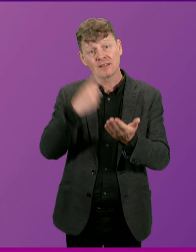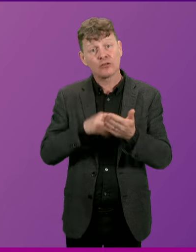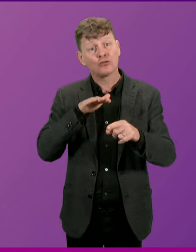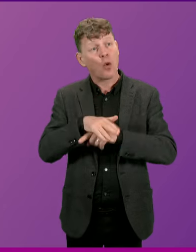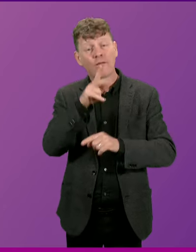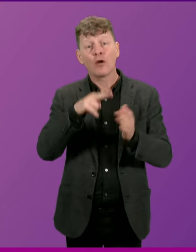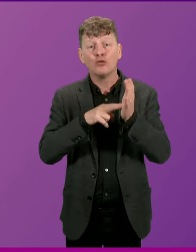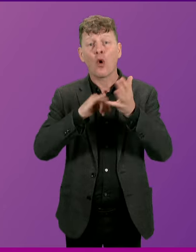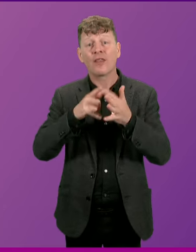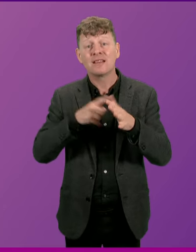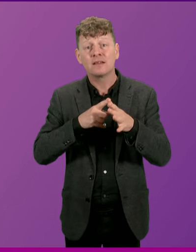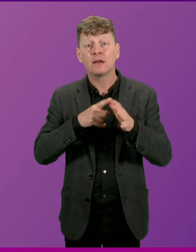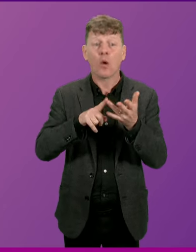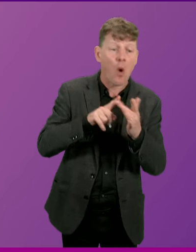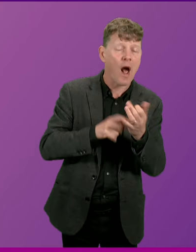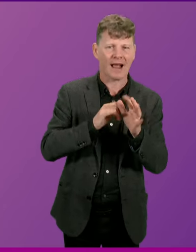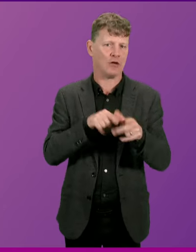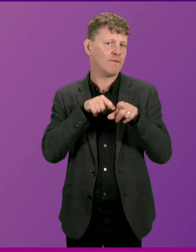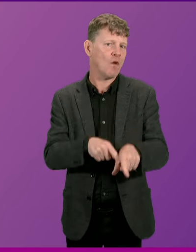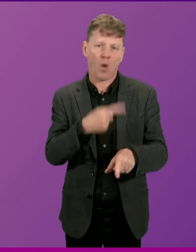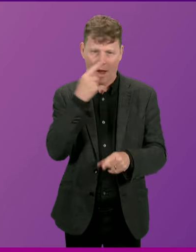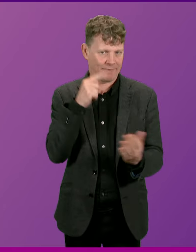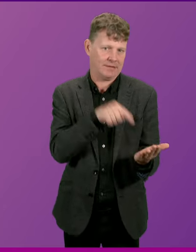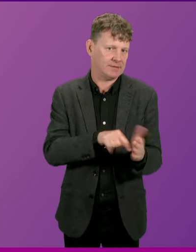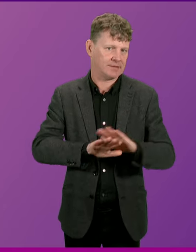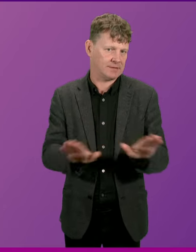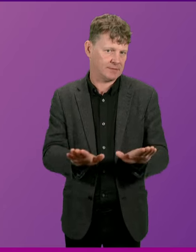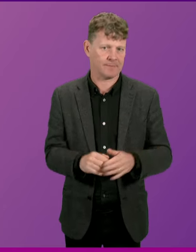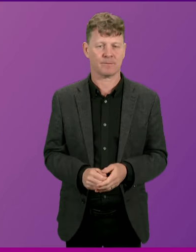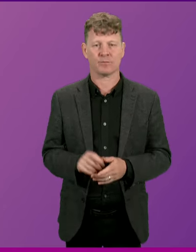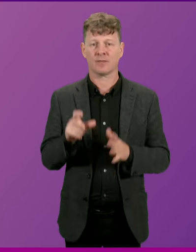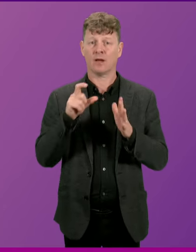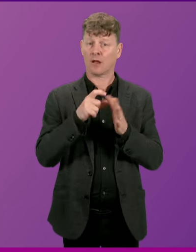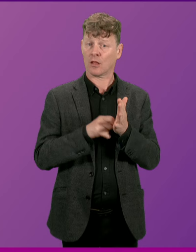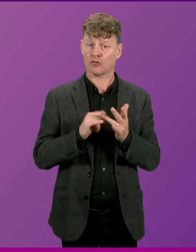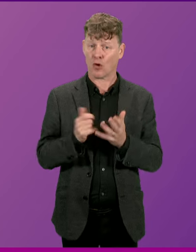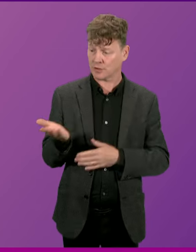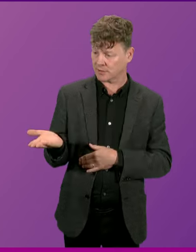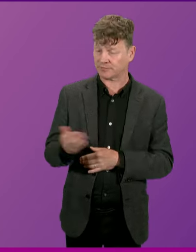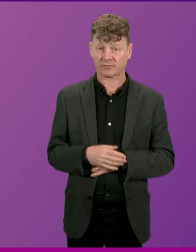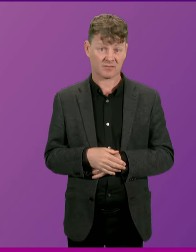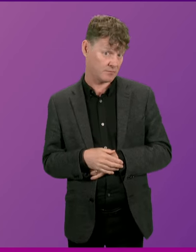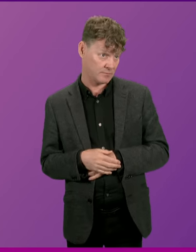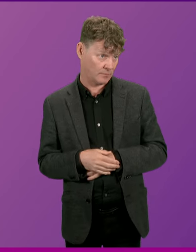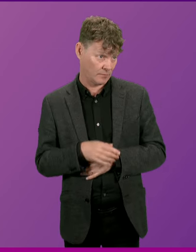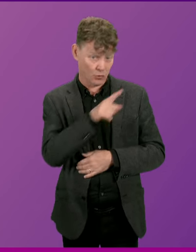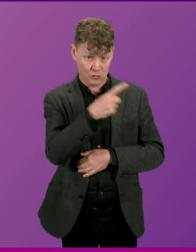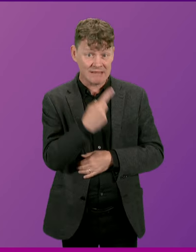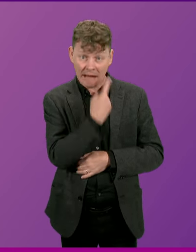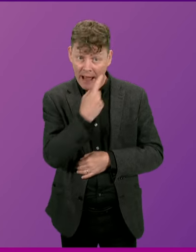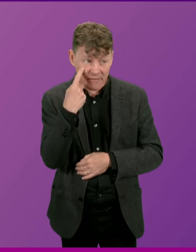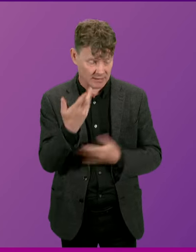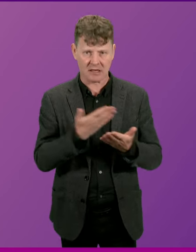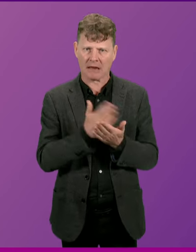consistent with the evidence. Douglas Ross? Well, the evidence is very clear. The